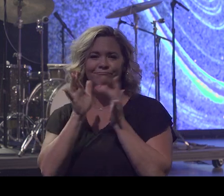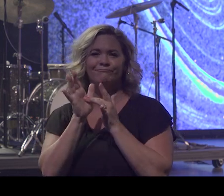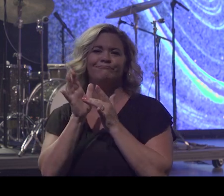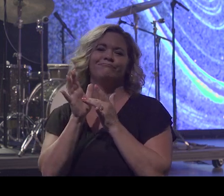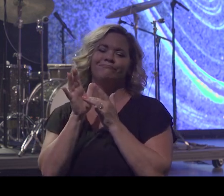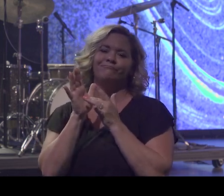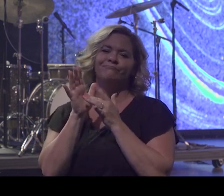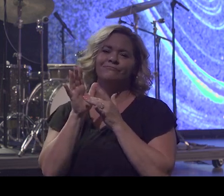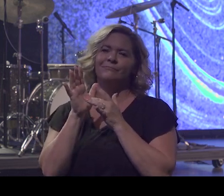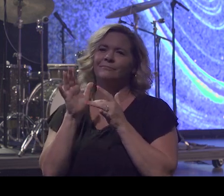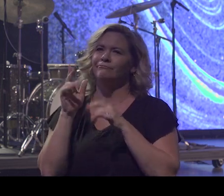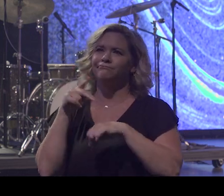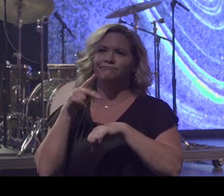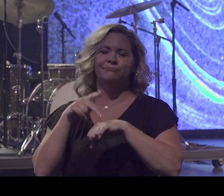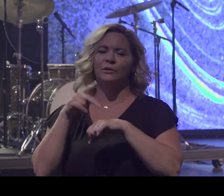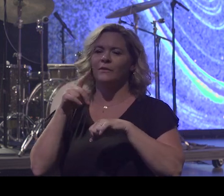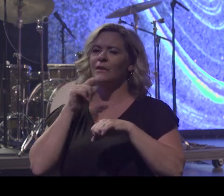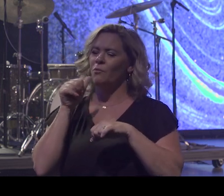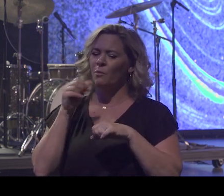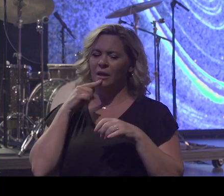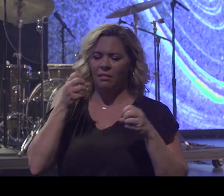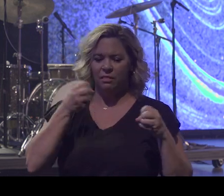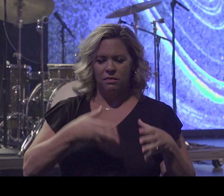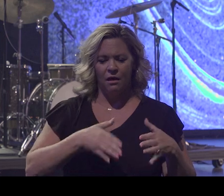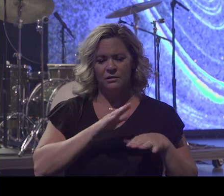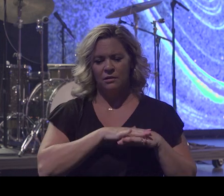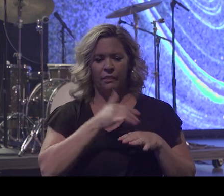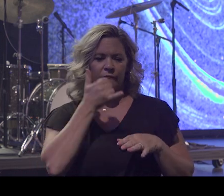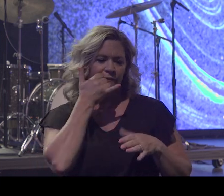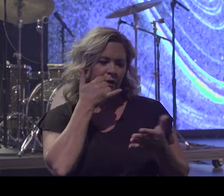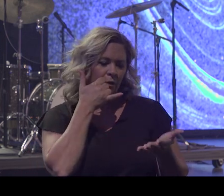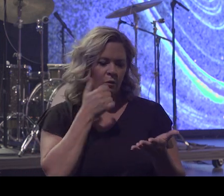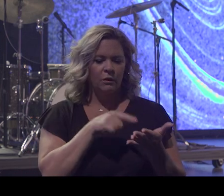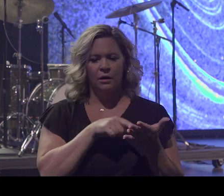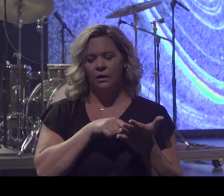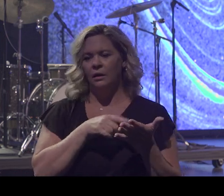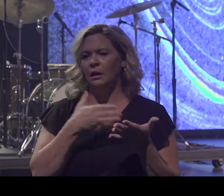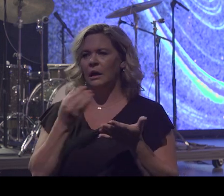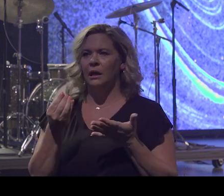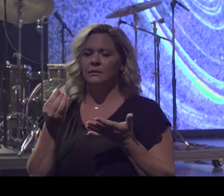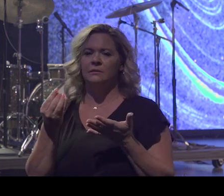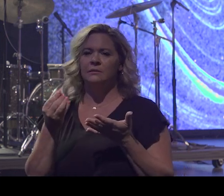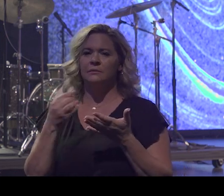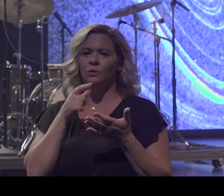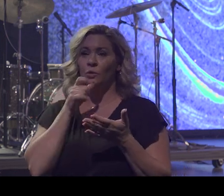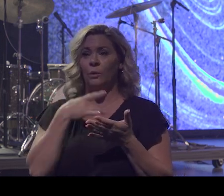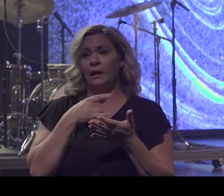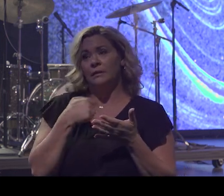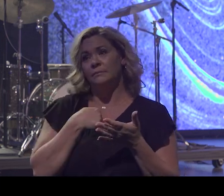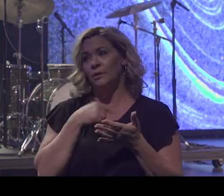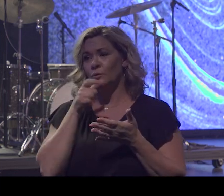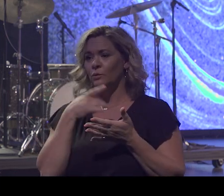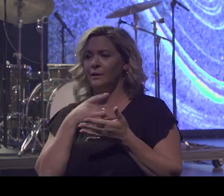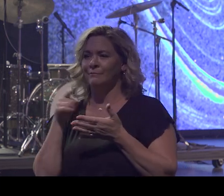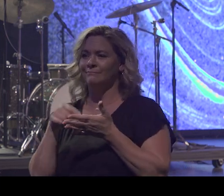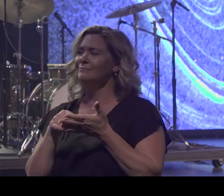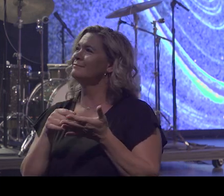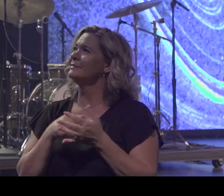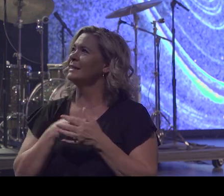So they won't be lost in social media and who likes them and don't like them. I'd be laughing about that. Kids be like, well, you just don't